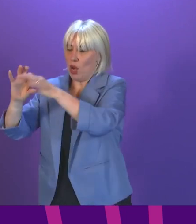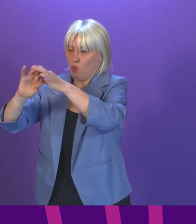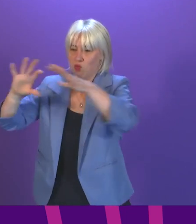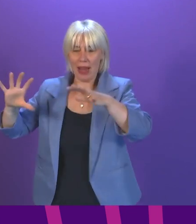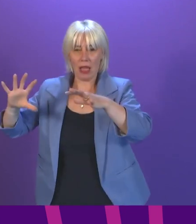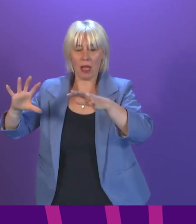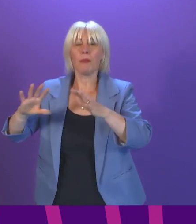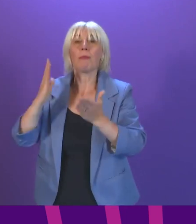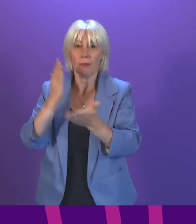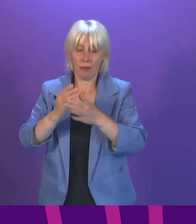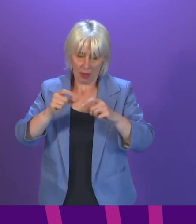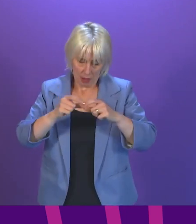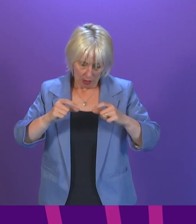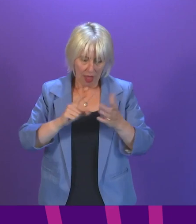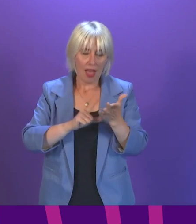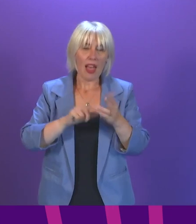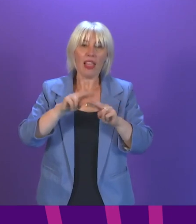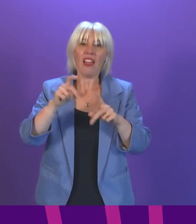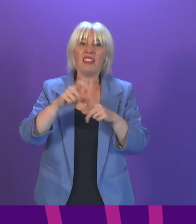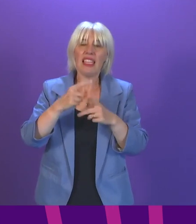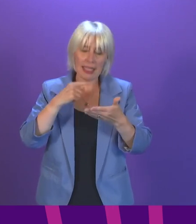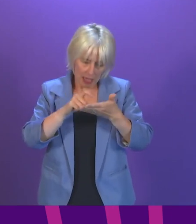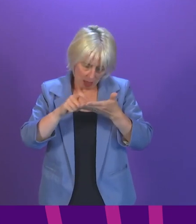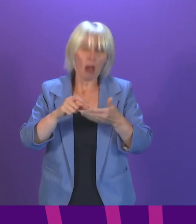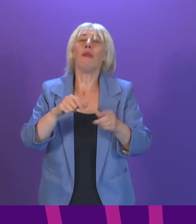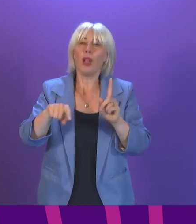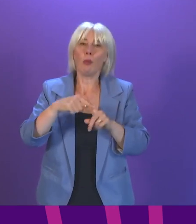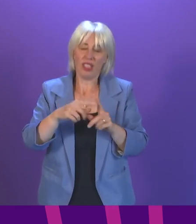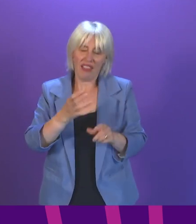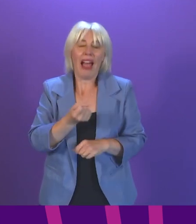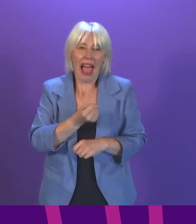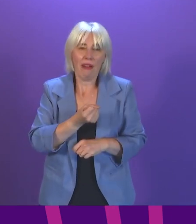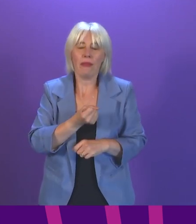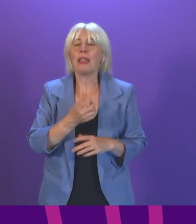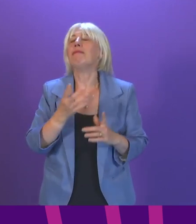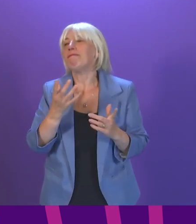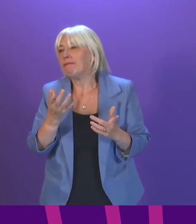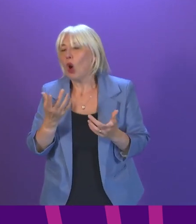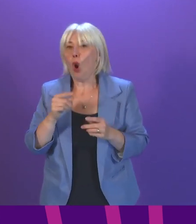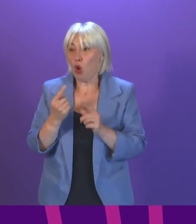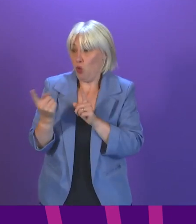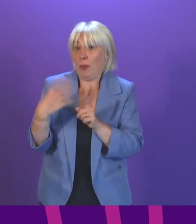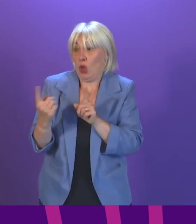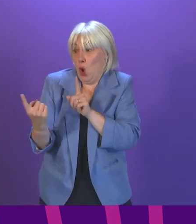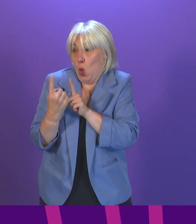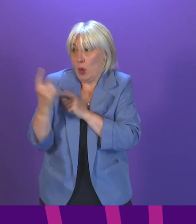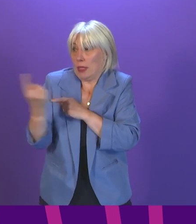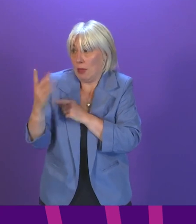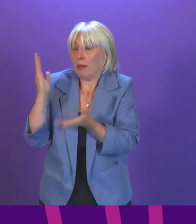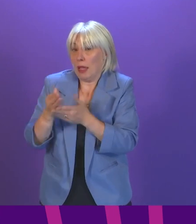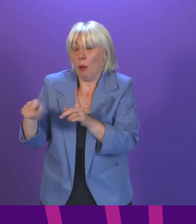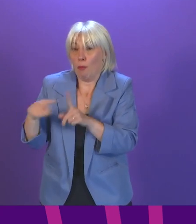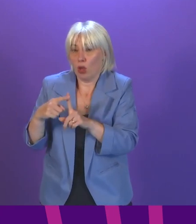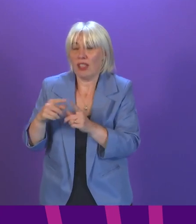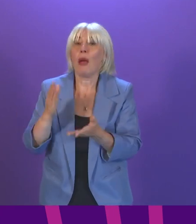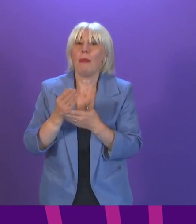course, if you test positive through one of these lateral flow devices or if you are identified as a close contact or if you have symptoms of the virus, make sure that you